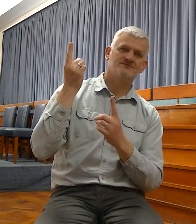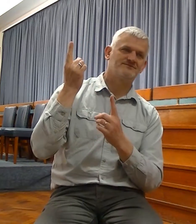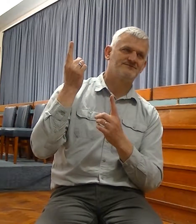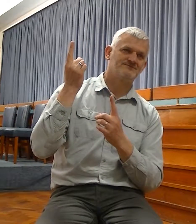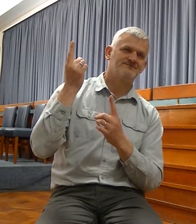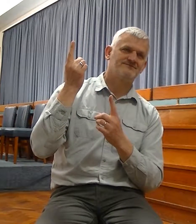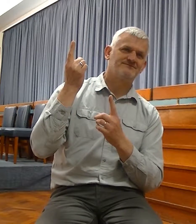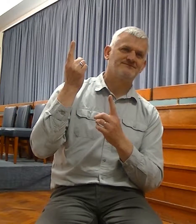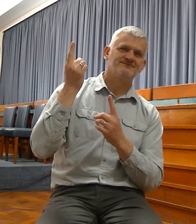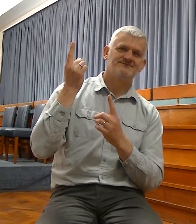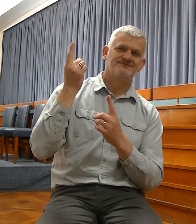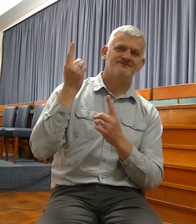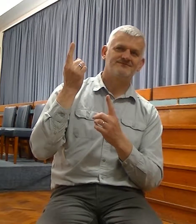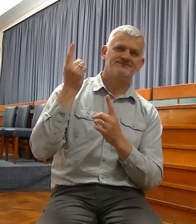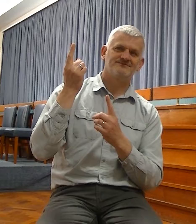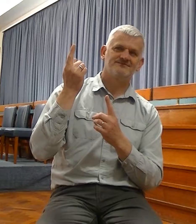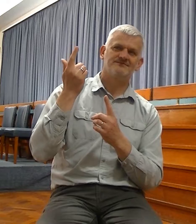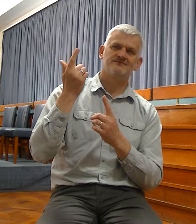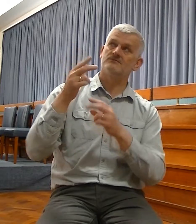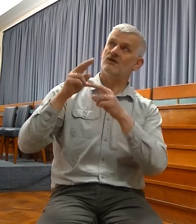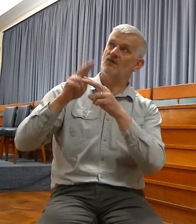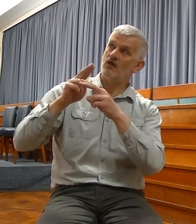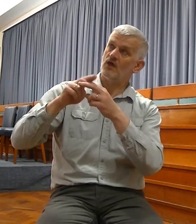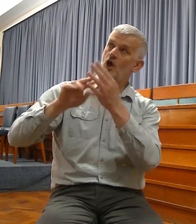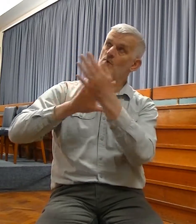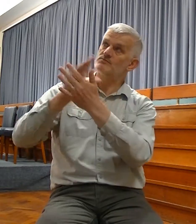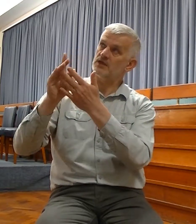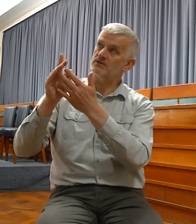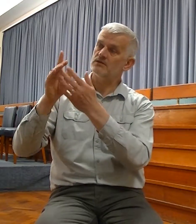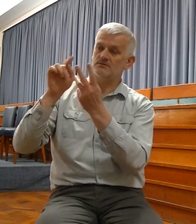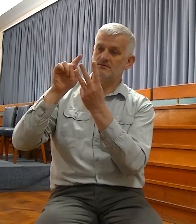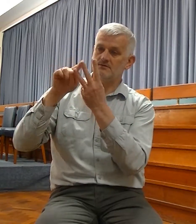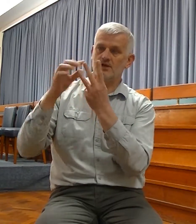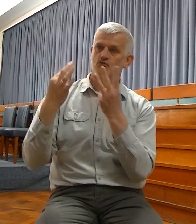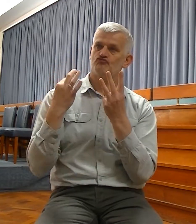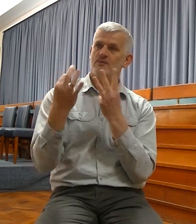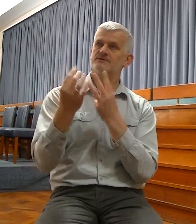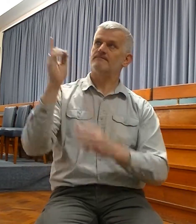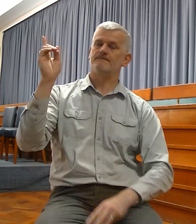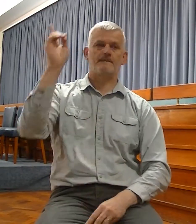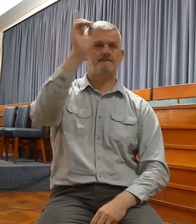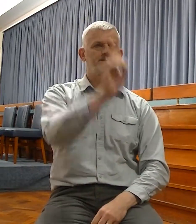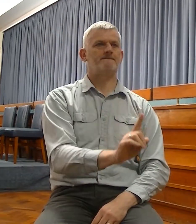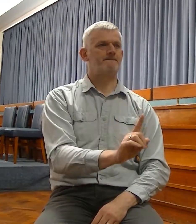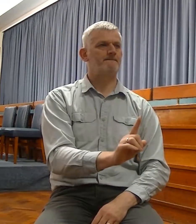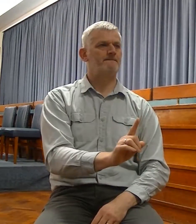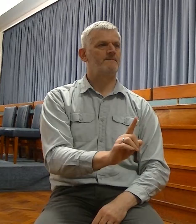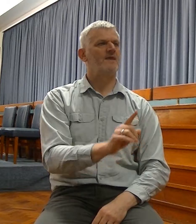The representative of the Father and of the Holy Spirit come down to earth for us. But